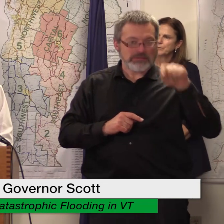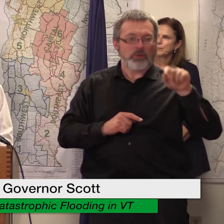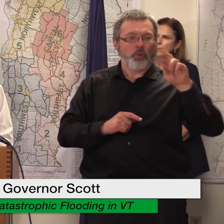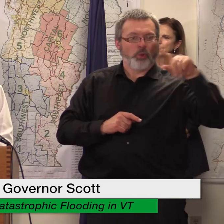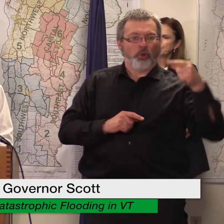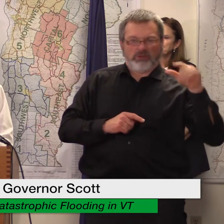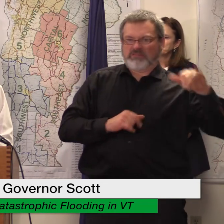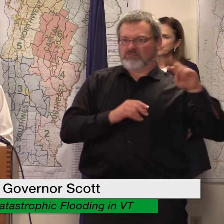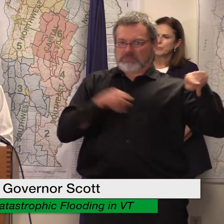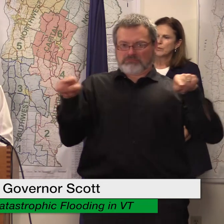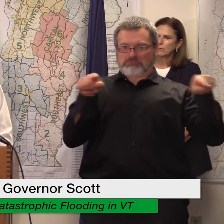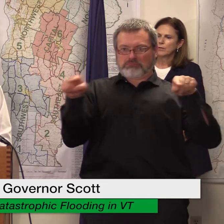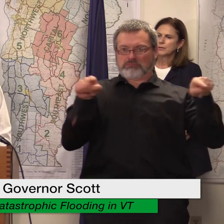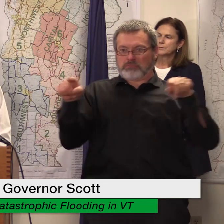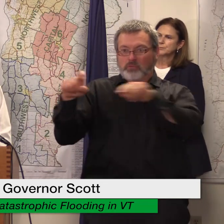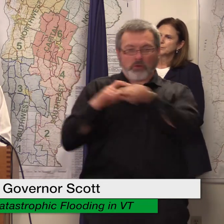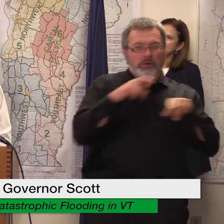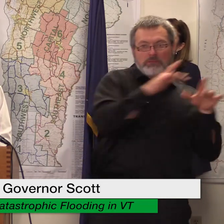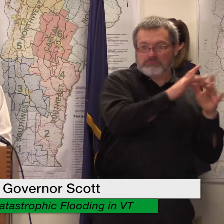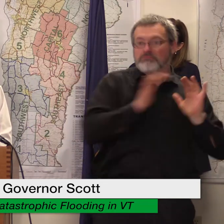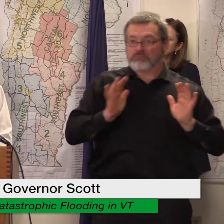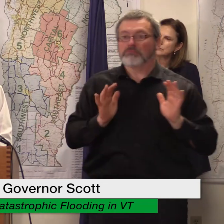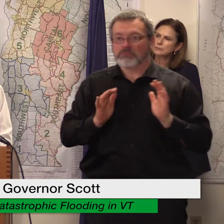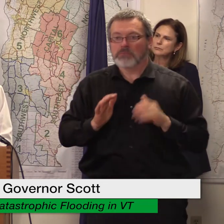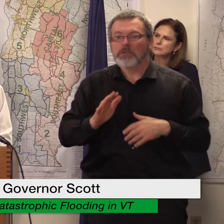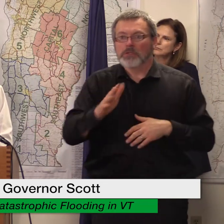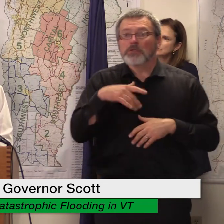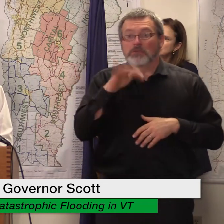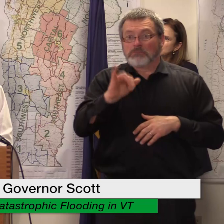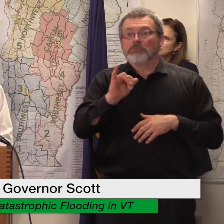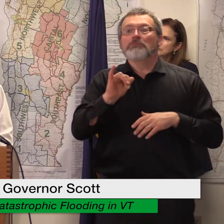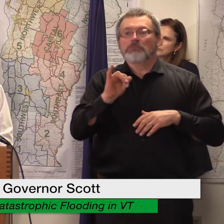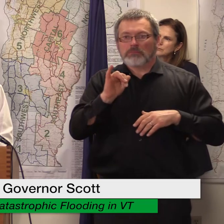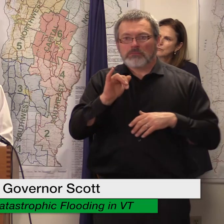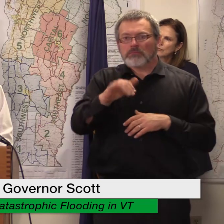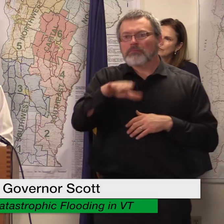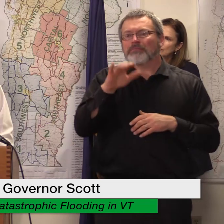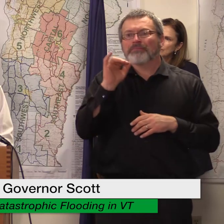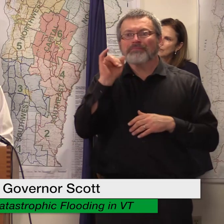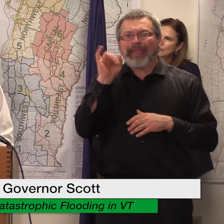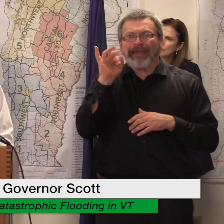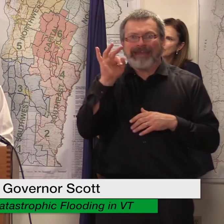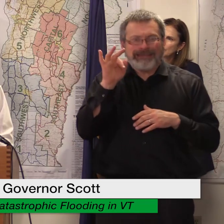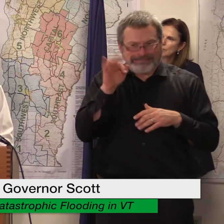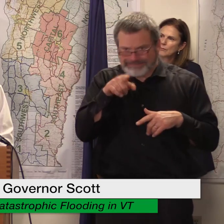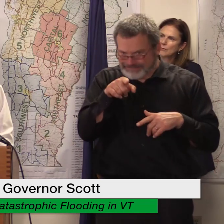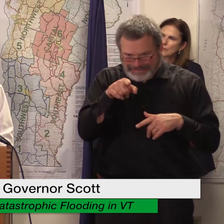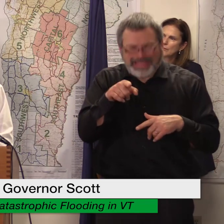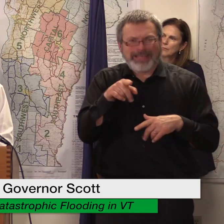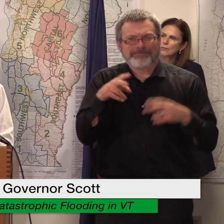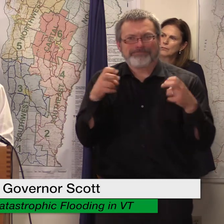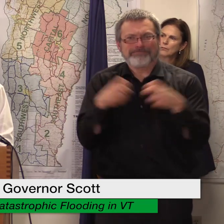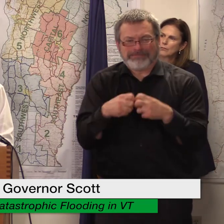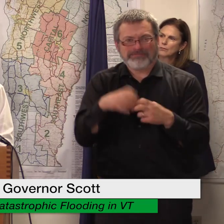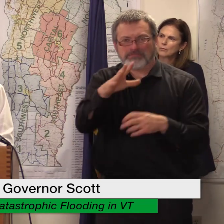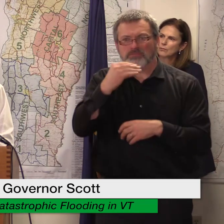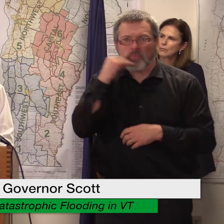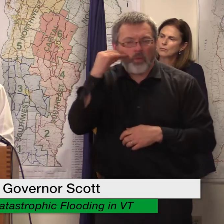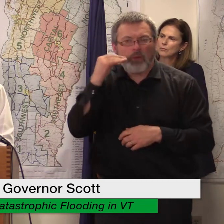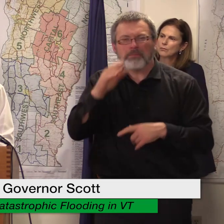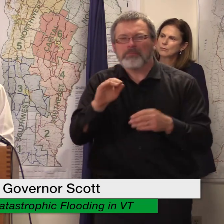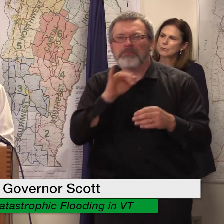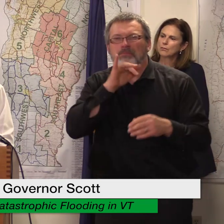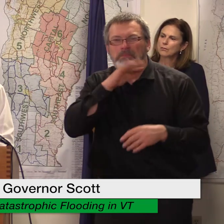life circumstances have changed like you've had to leave your home because of mold contact fema you may be eligible